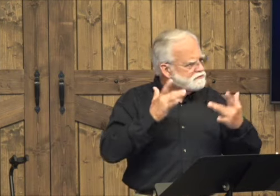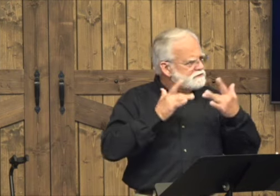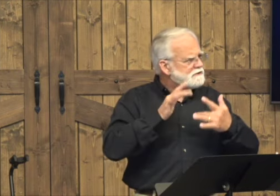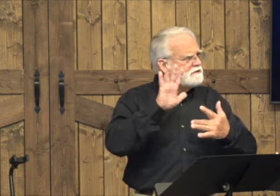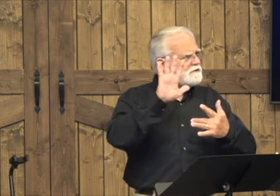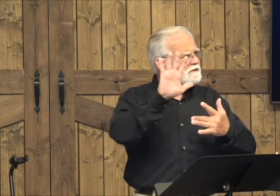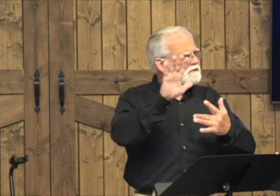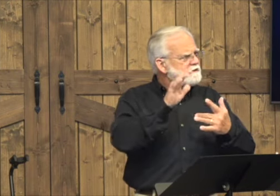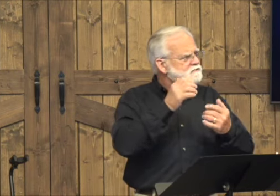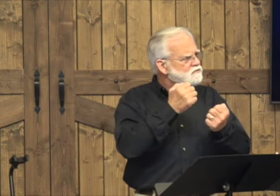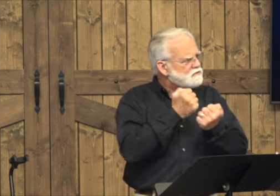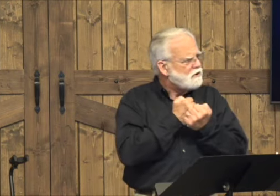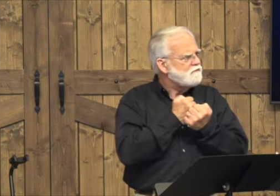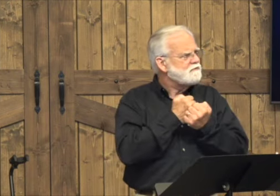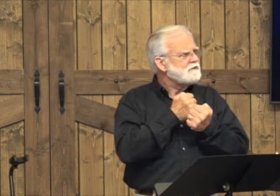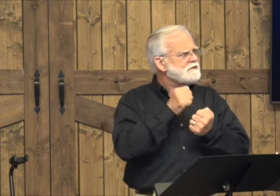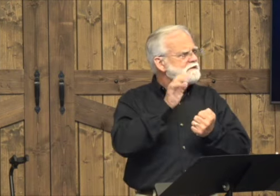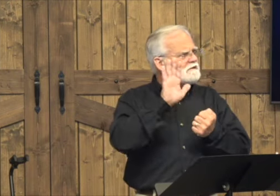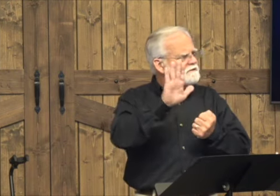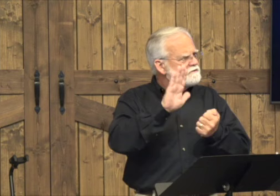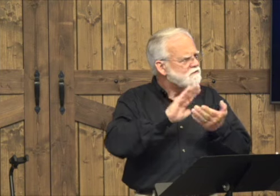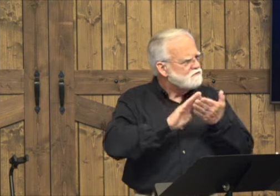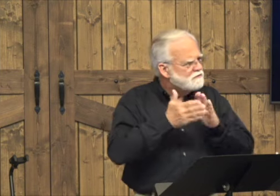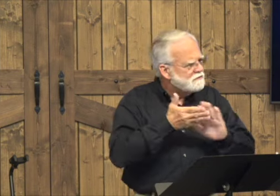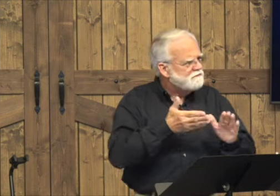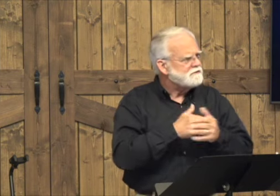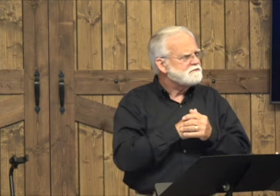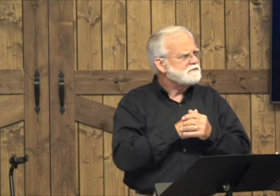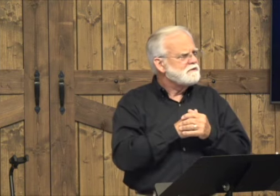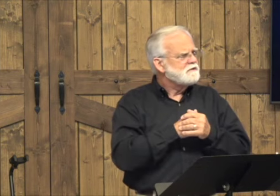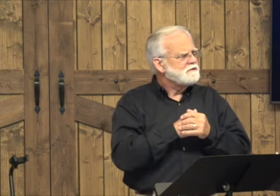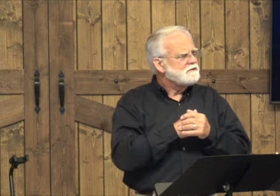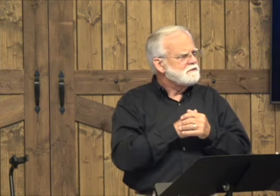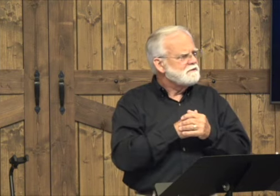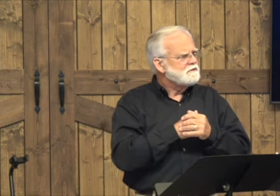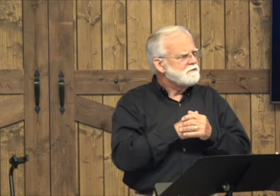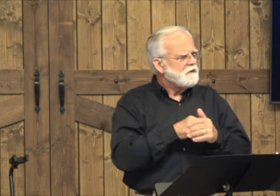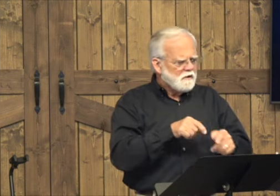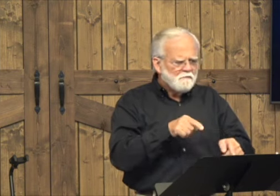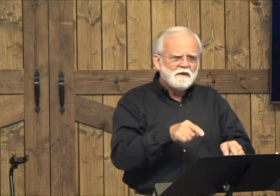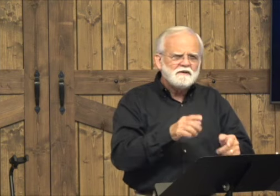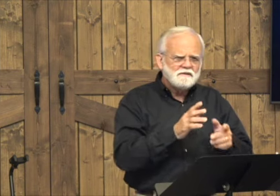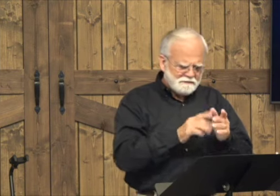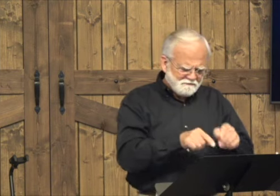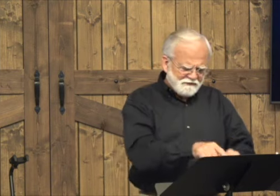Jesus was and how much mercy he had shown, how much love he had shown and forgiveness.